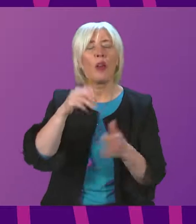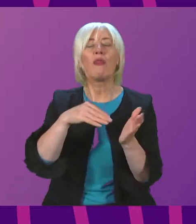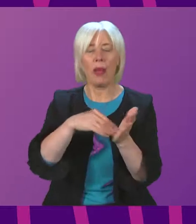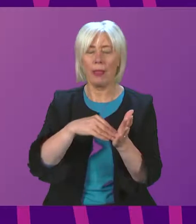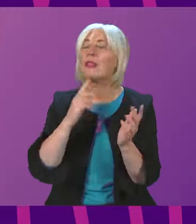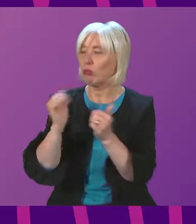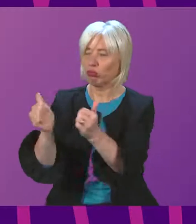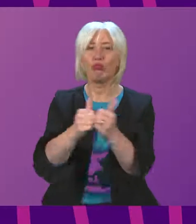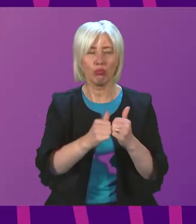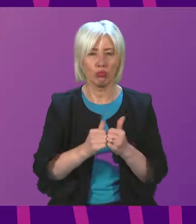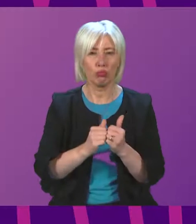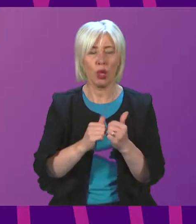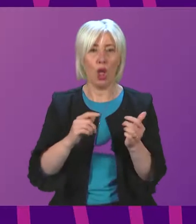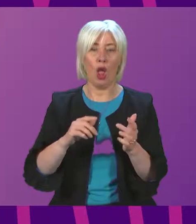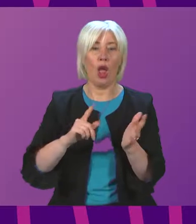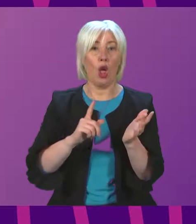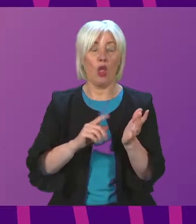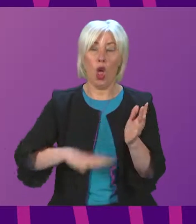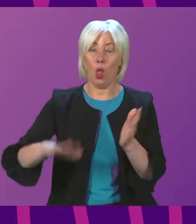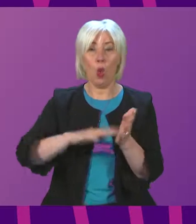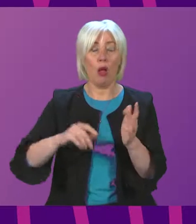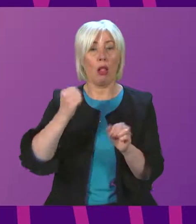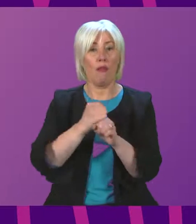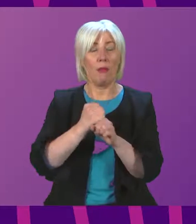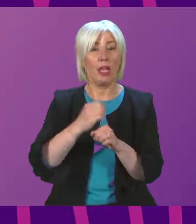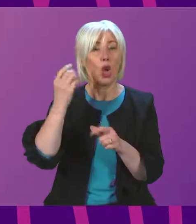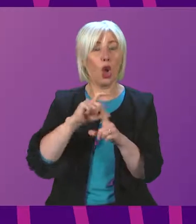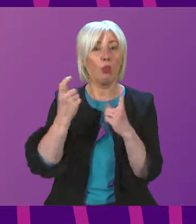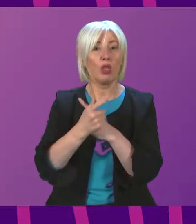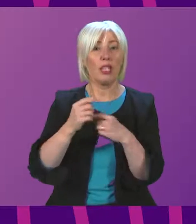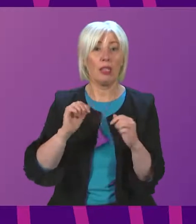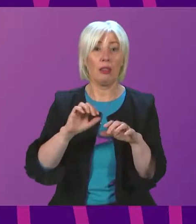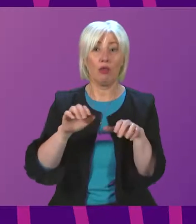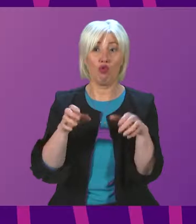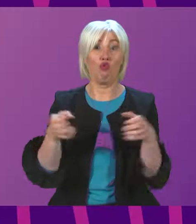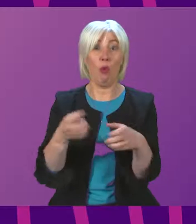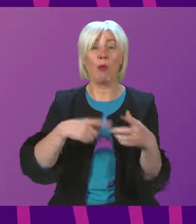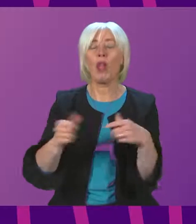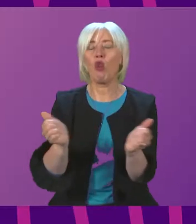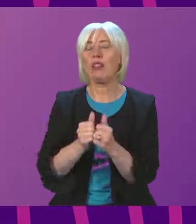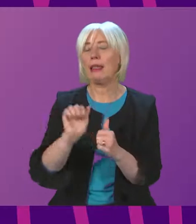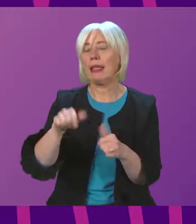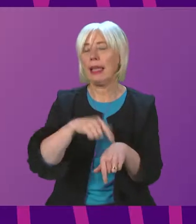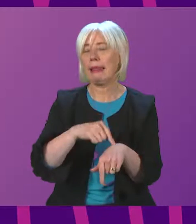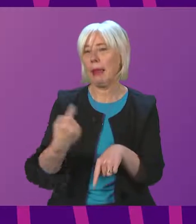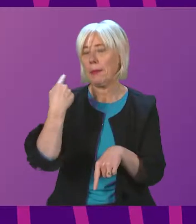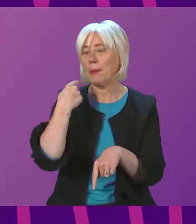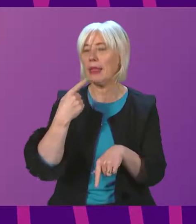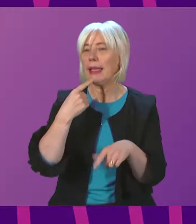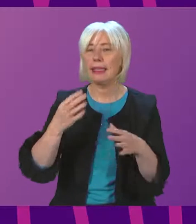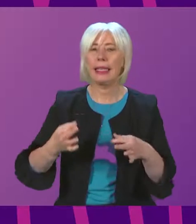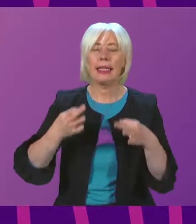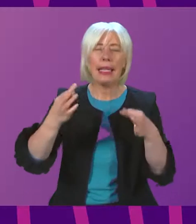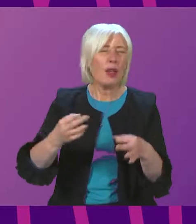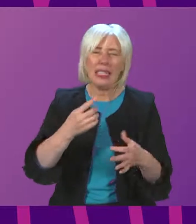and agreed at the Local Government and Communities Committee meeting in December 2020. As was stated at that time, a longer delay was